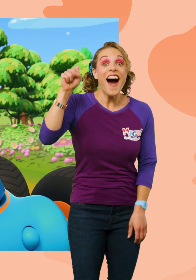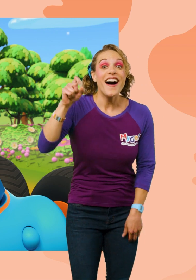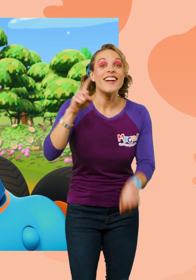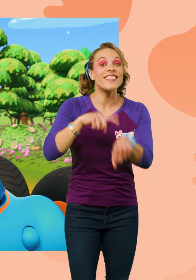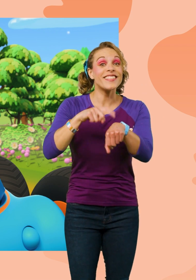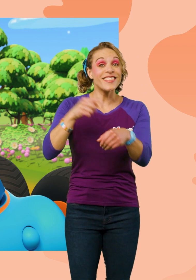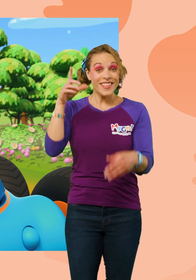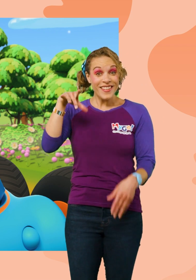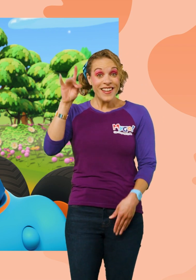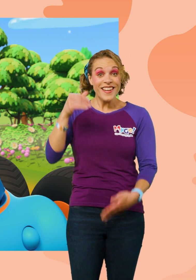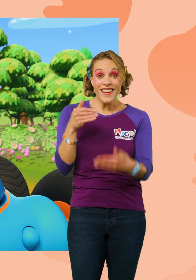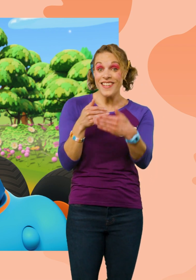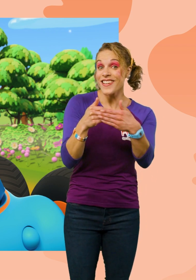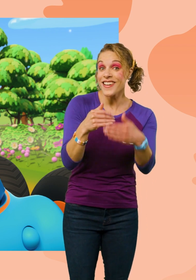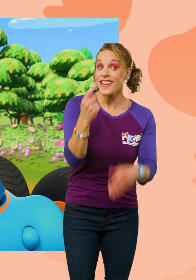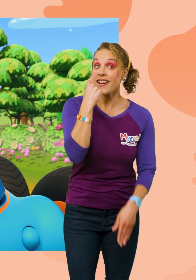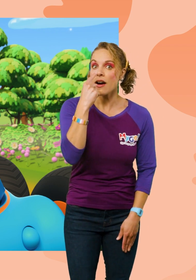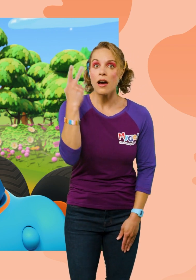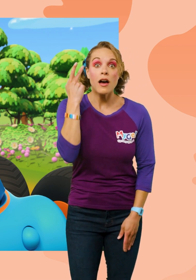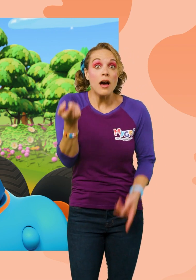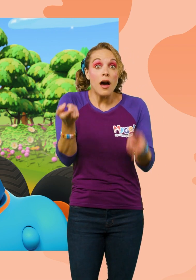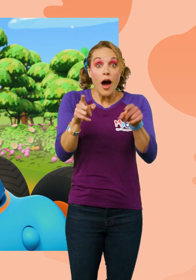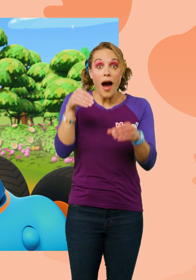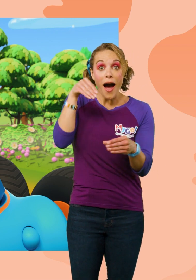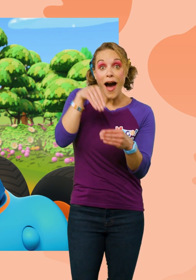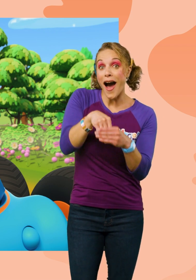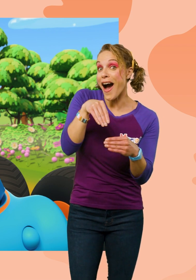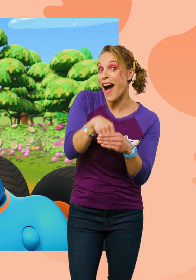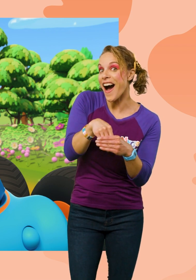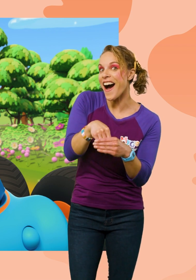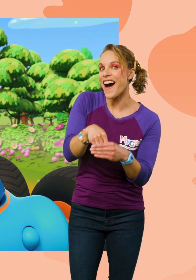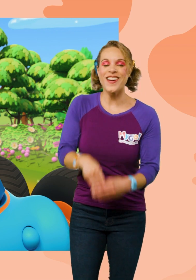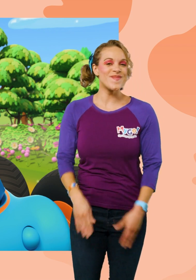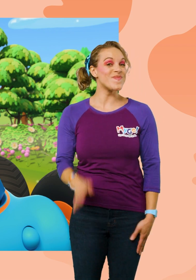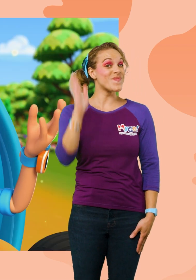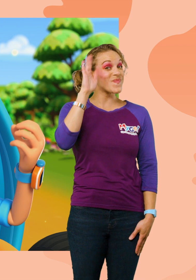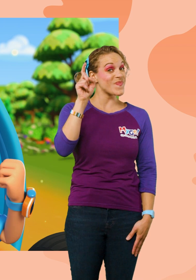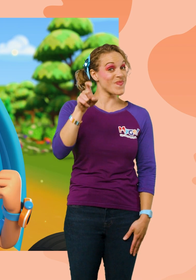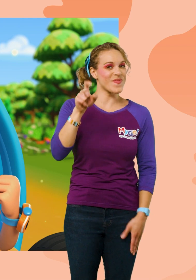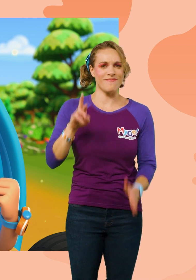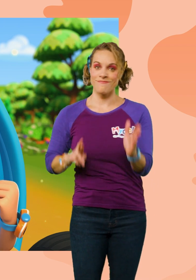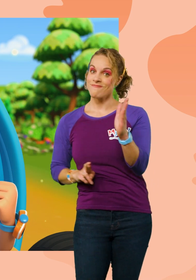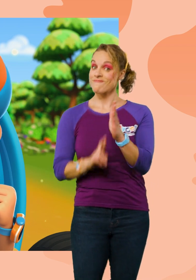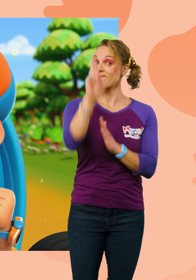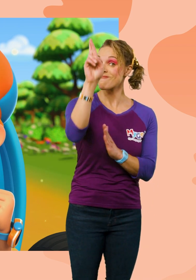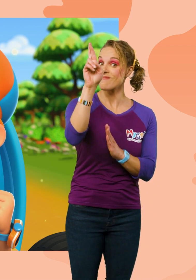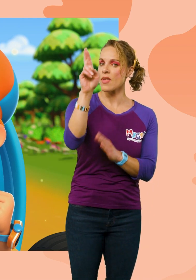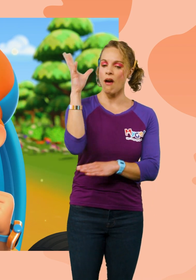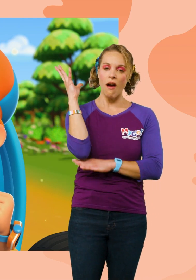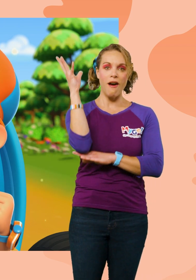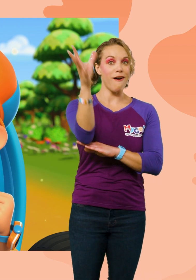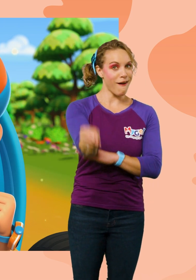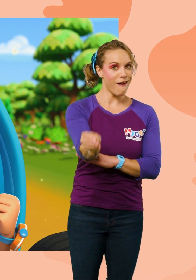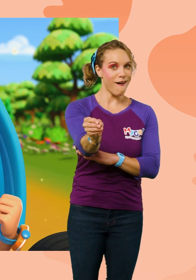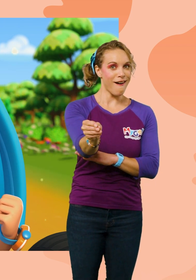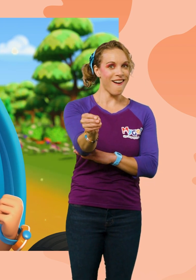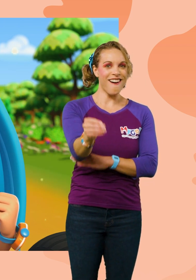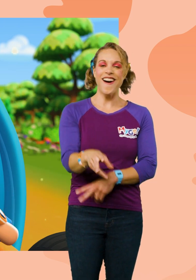It's time to find the nearest nose and see what happens in there! I'm gonna need rocket boosters, a grabber arm,